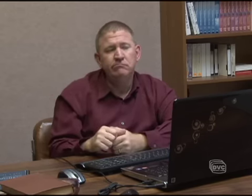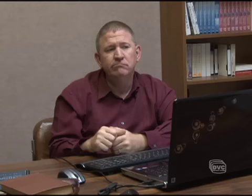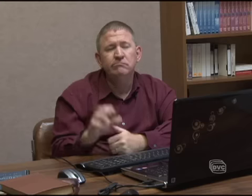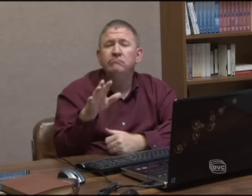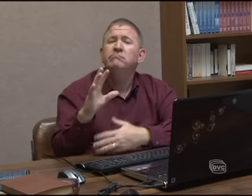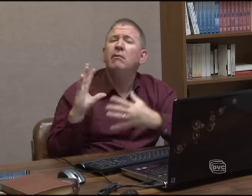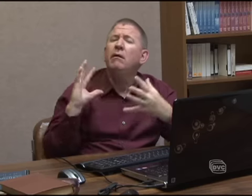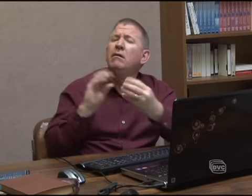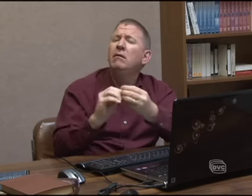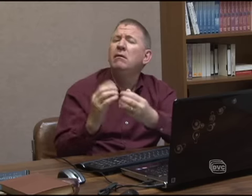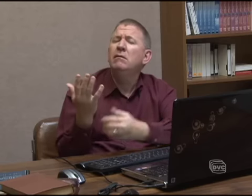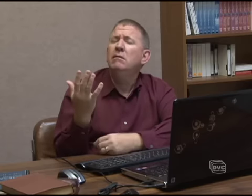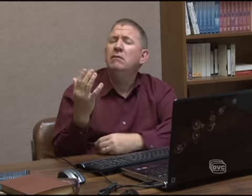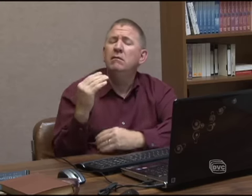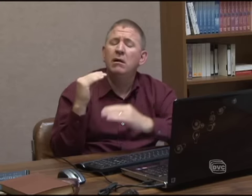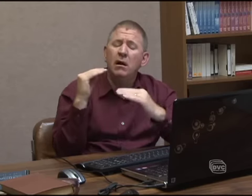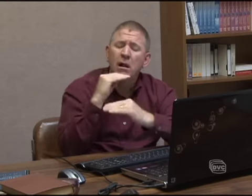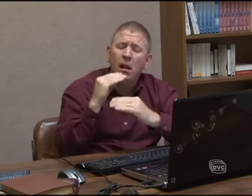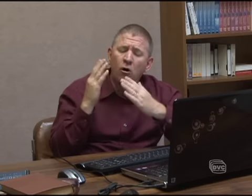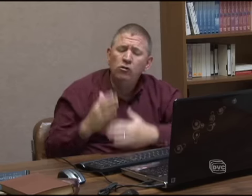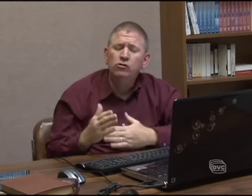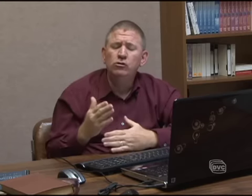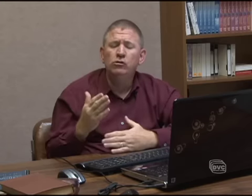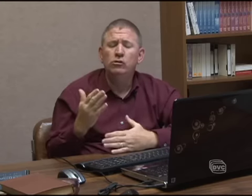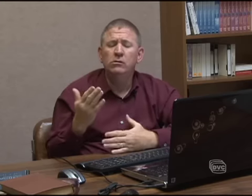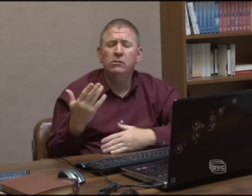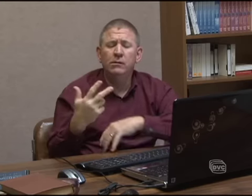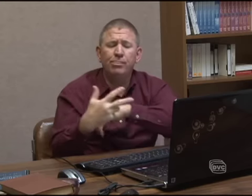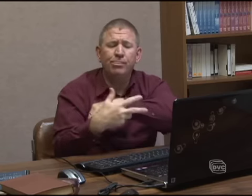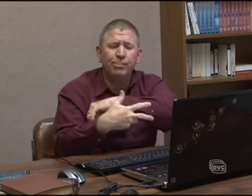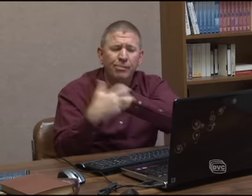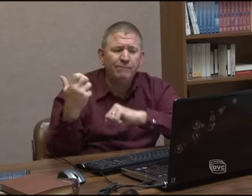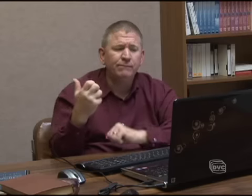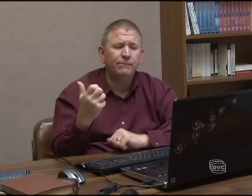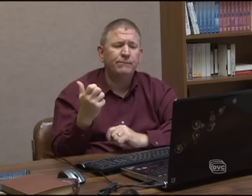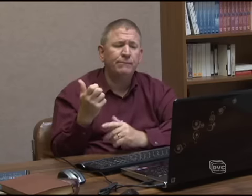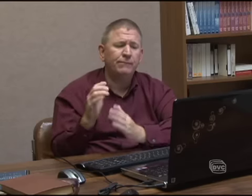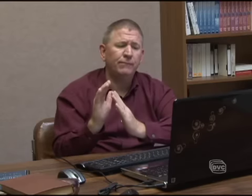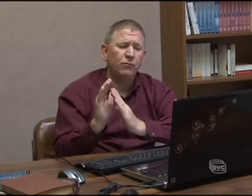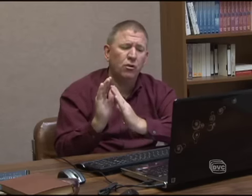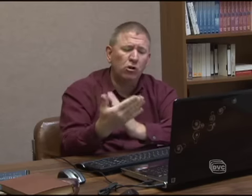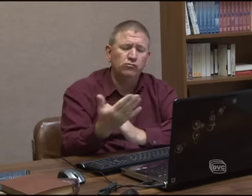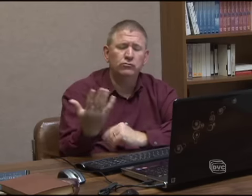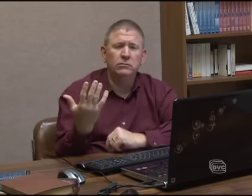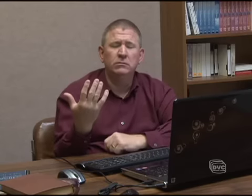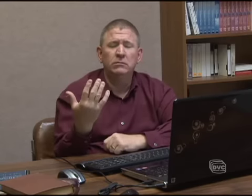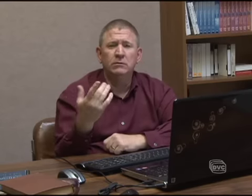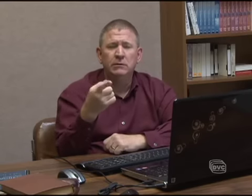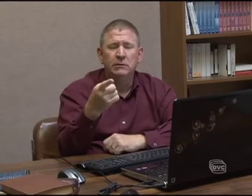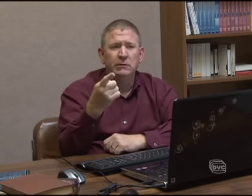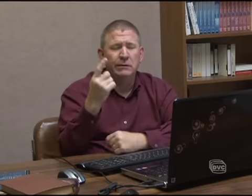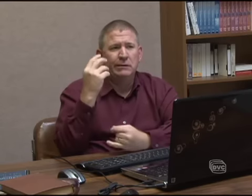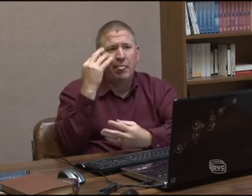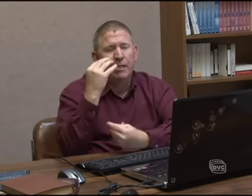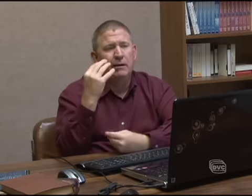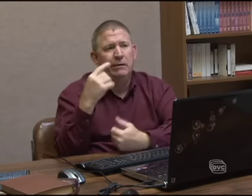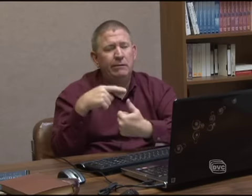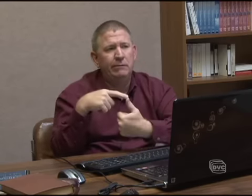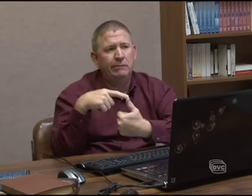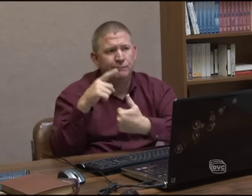You know, so far, we've talked about liars, thieves, and adulterers. But maybe you're thinking, oh, yeah,